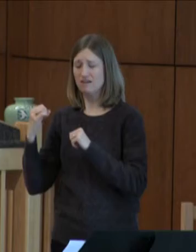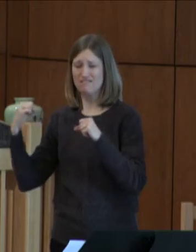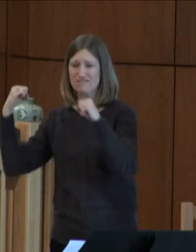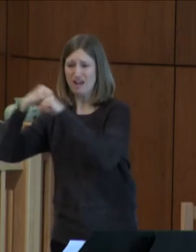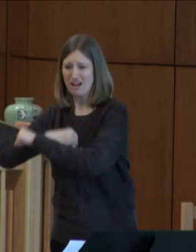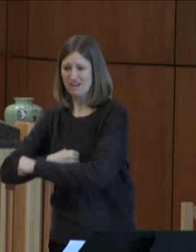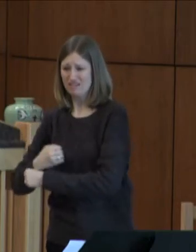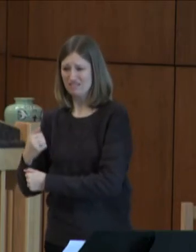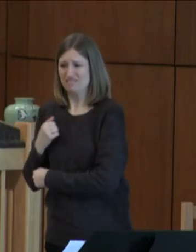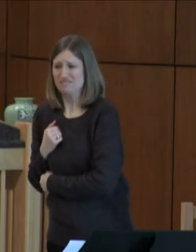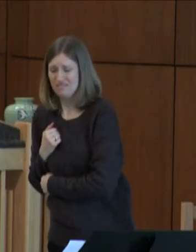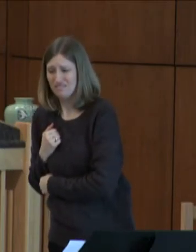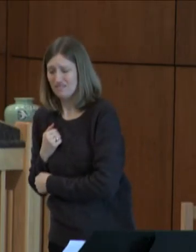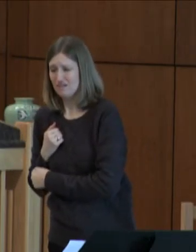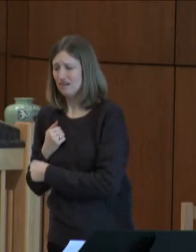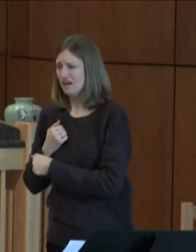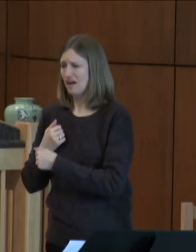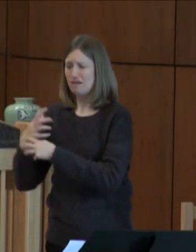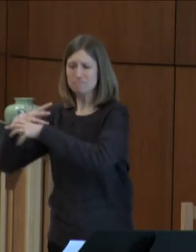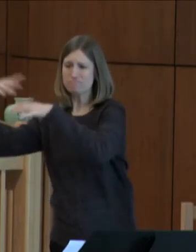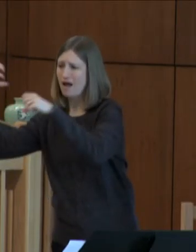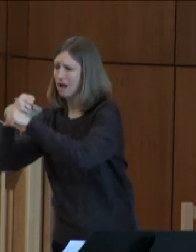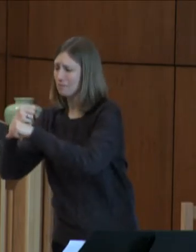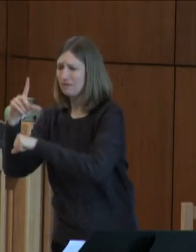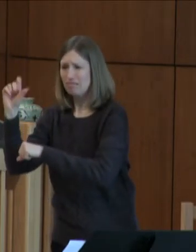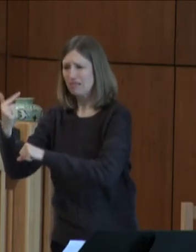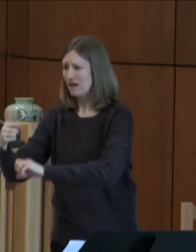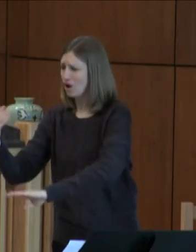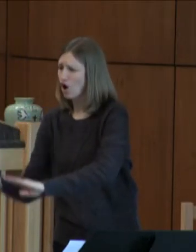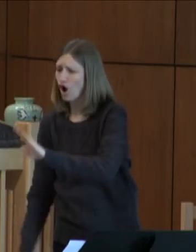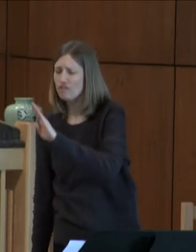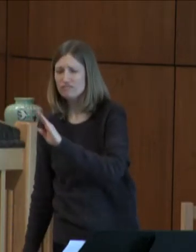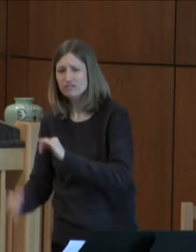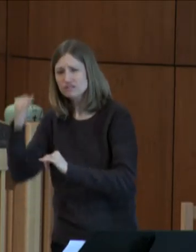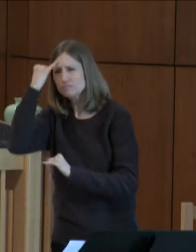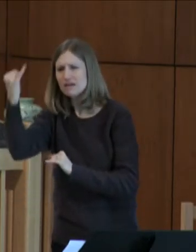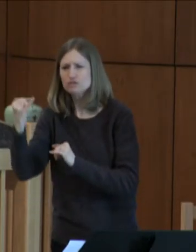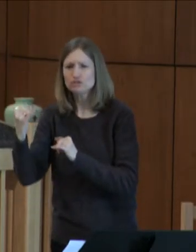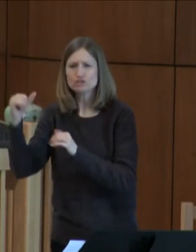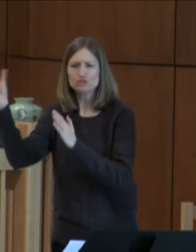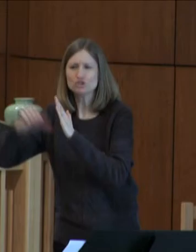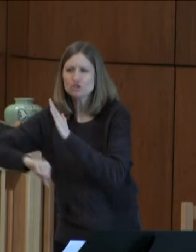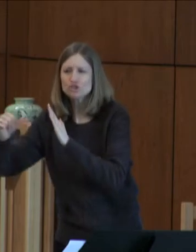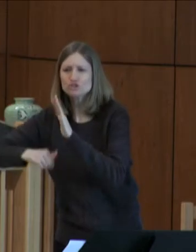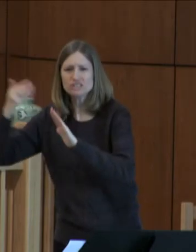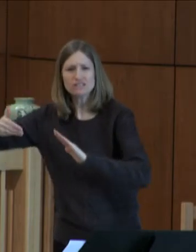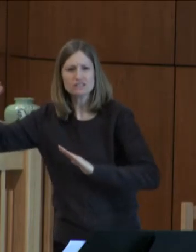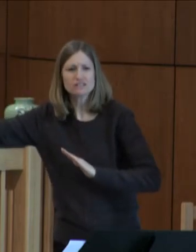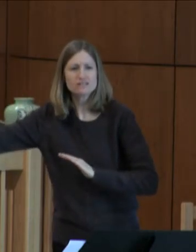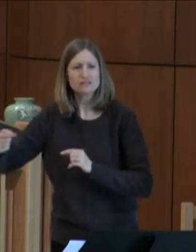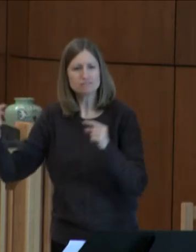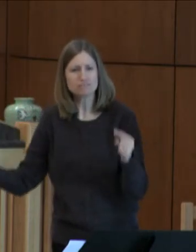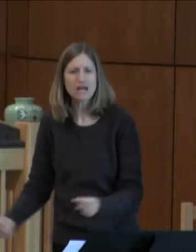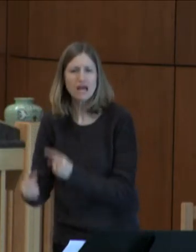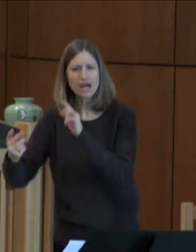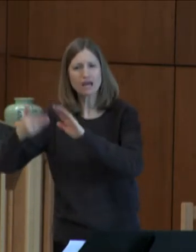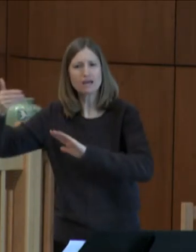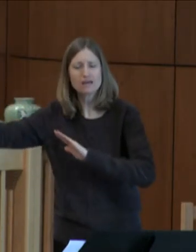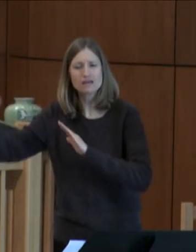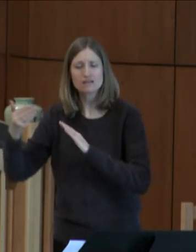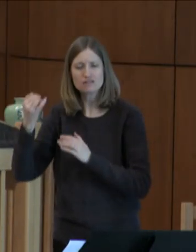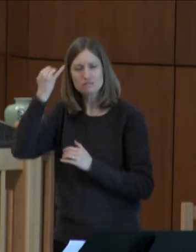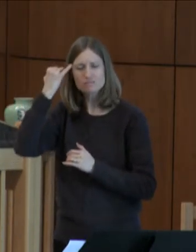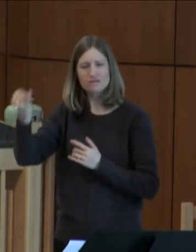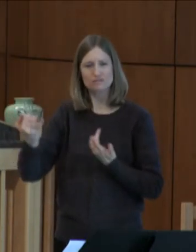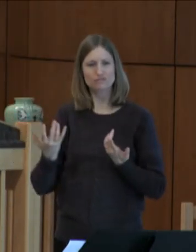going through surgeries and pain and wondering if life will ever be the same again. Asking,